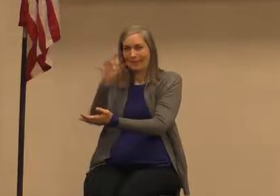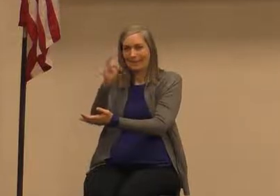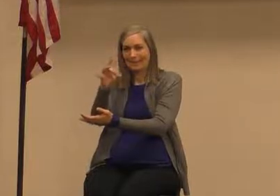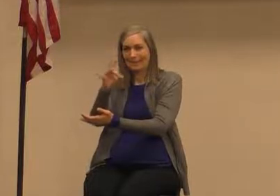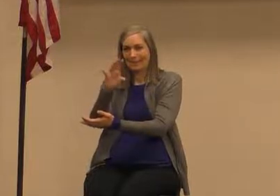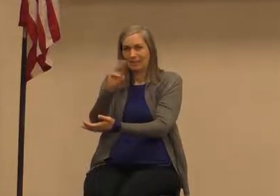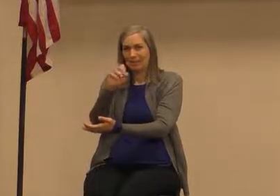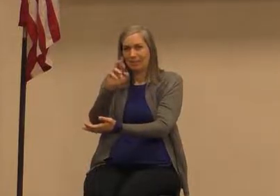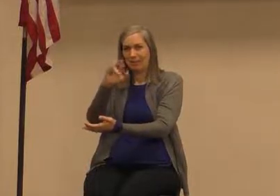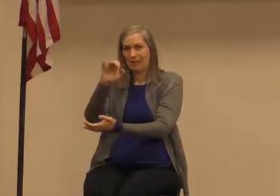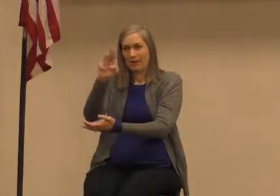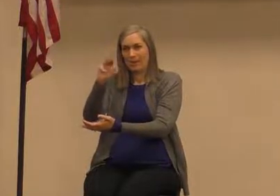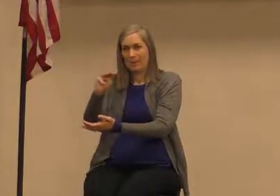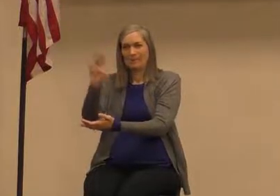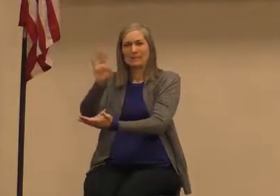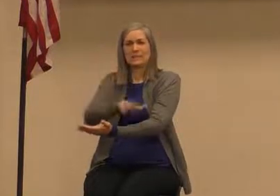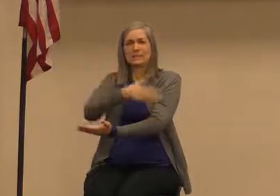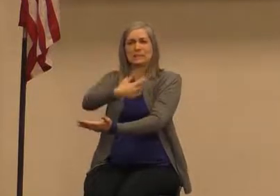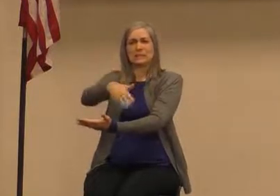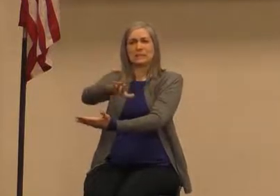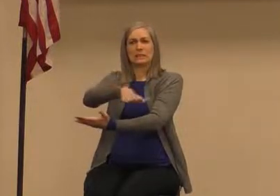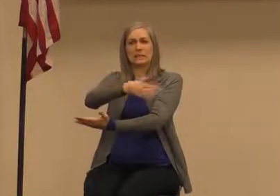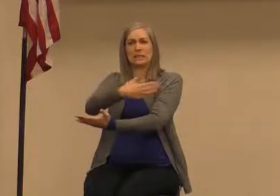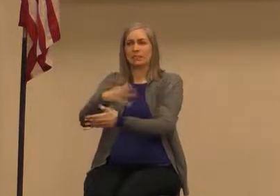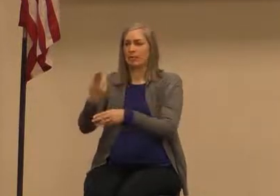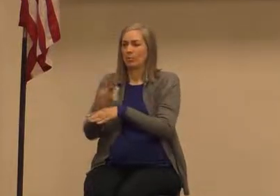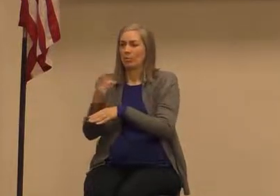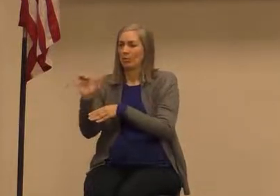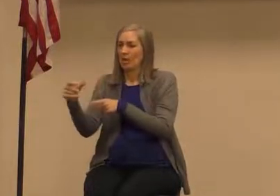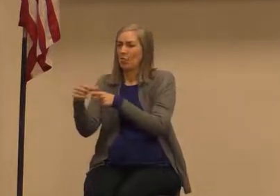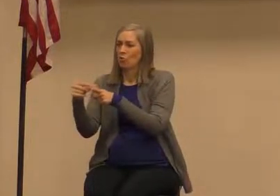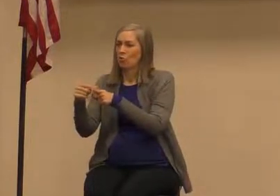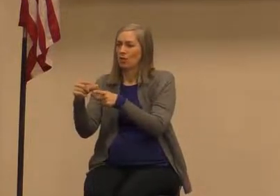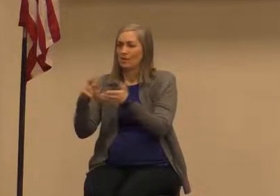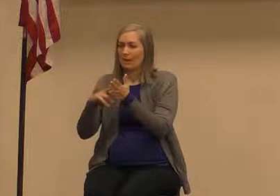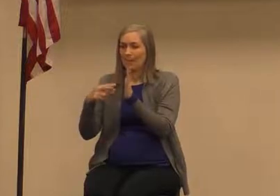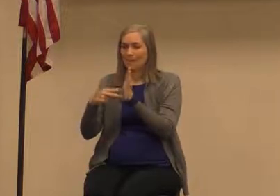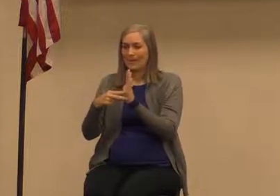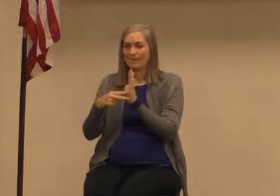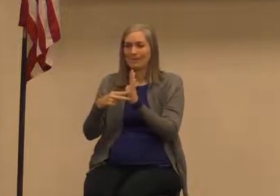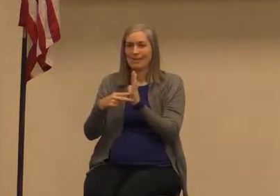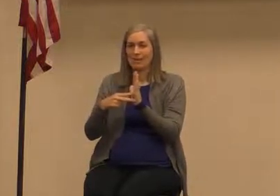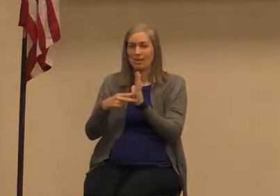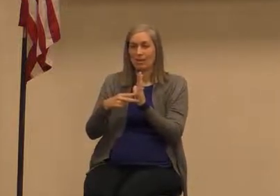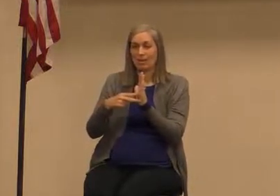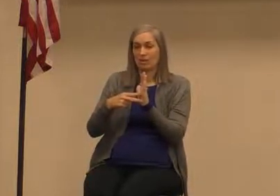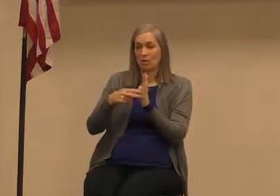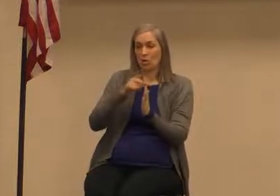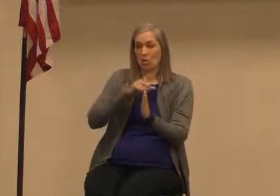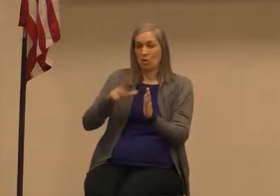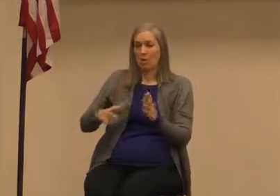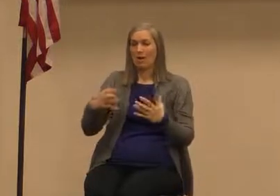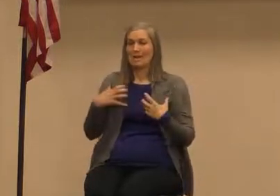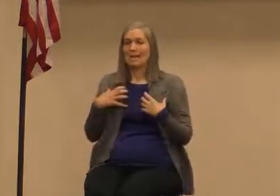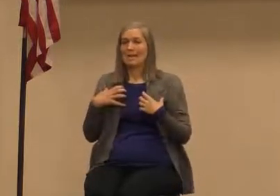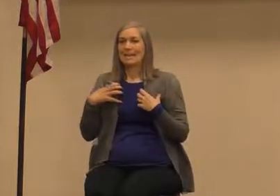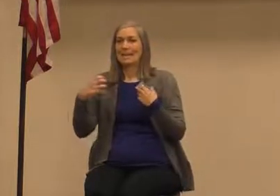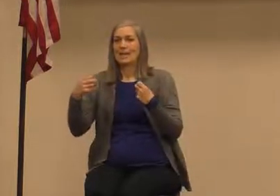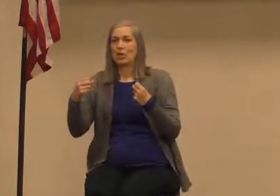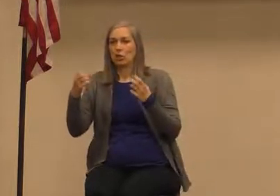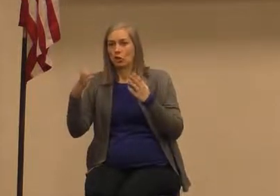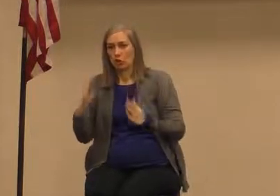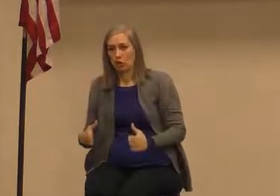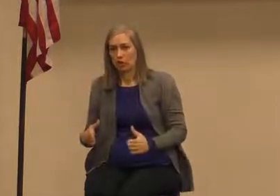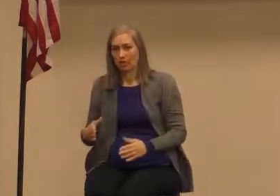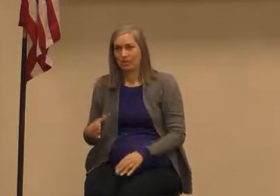will prevent these diseases from touching you because I am the Lord your healer in Exodus chapter 17 Yahweh